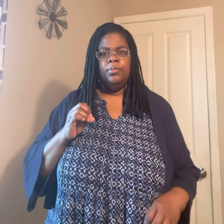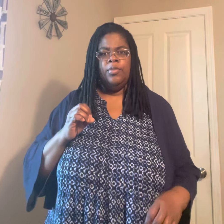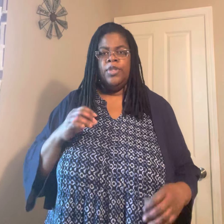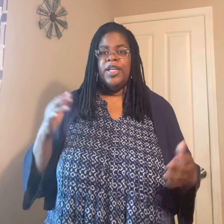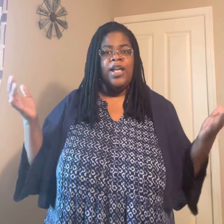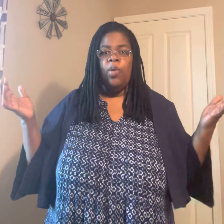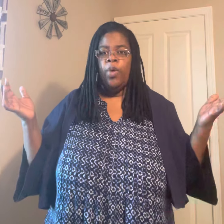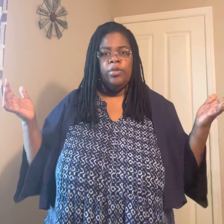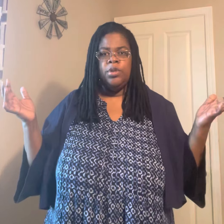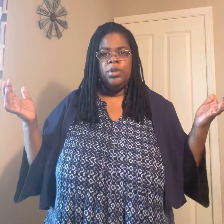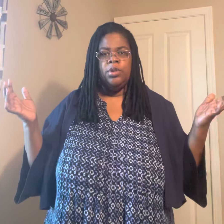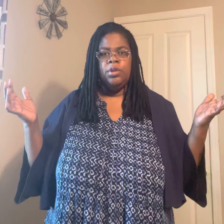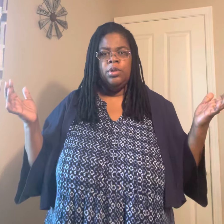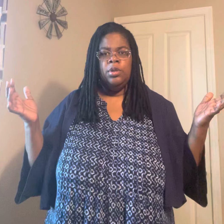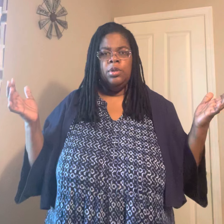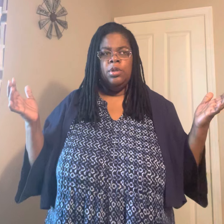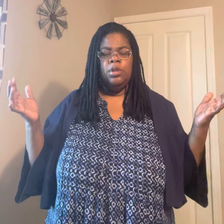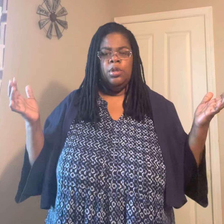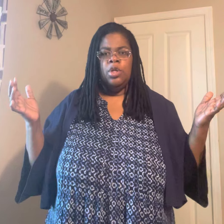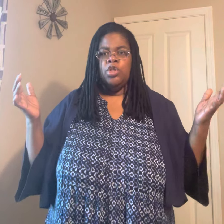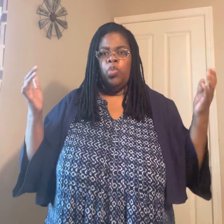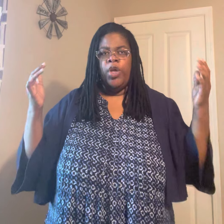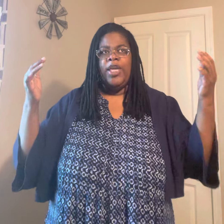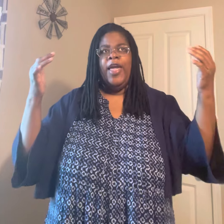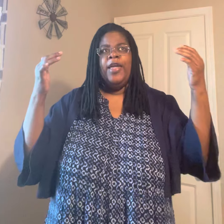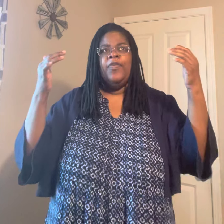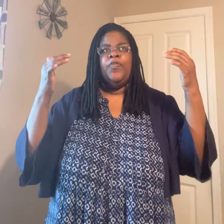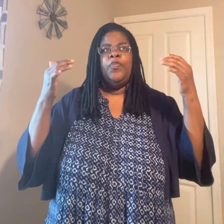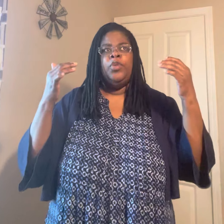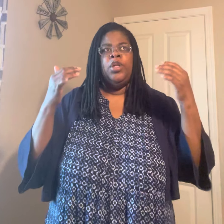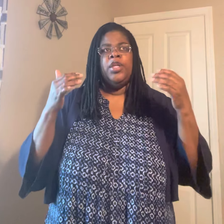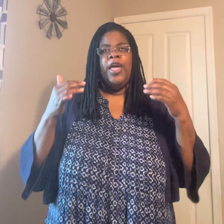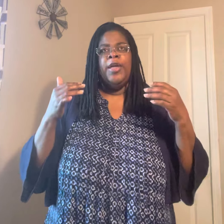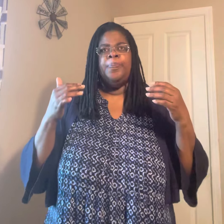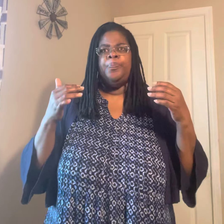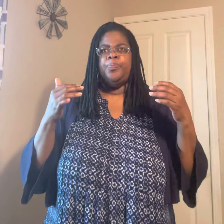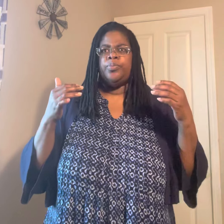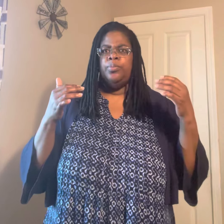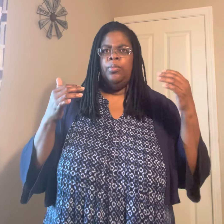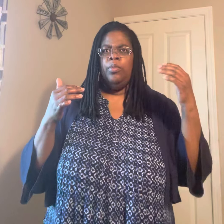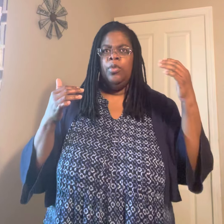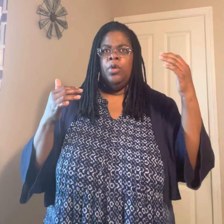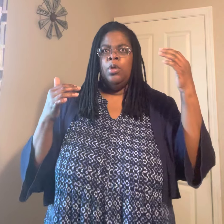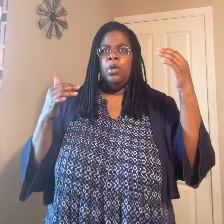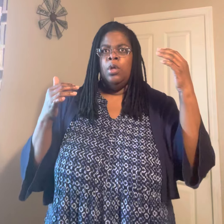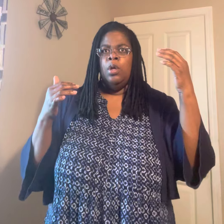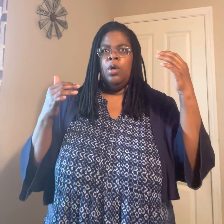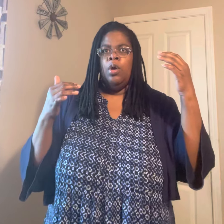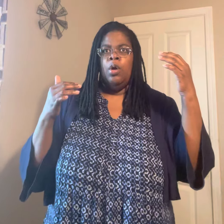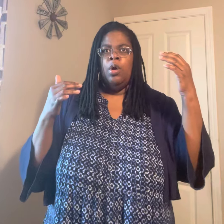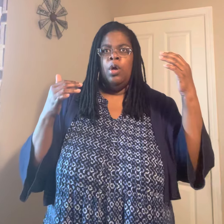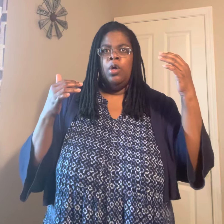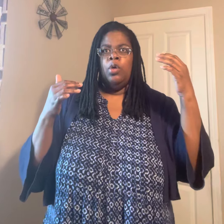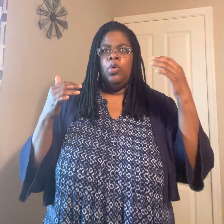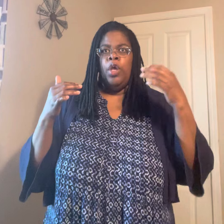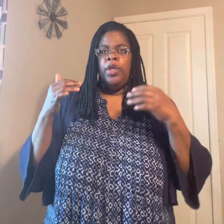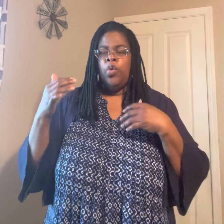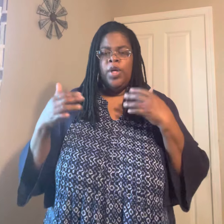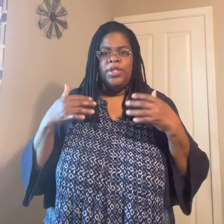That's how it works. So we can't look at and question